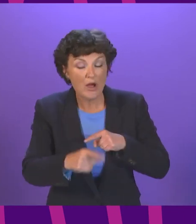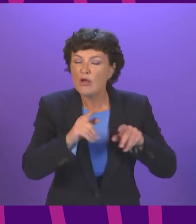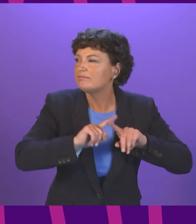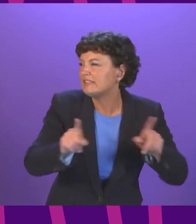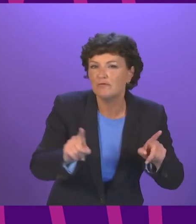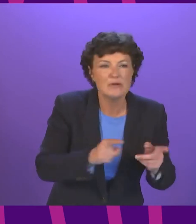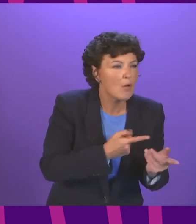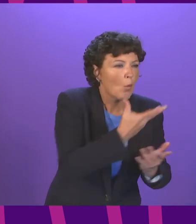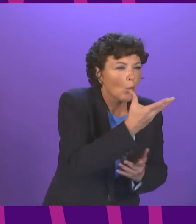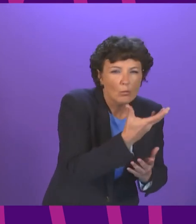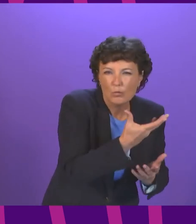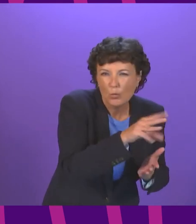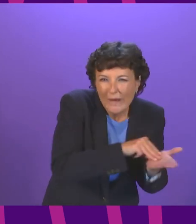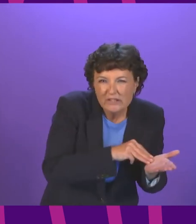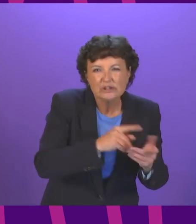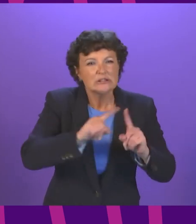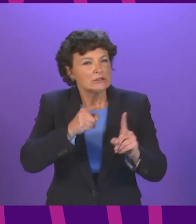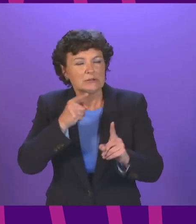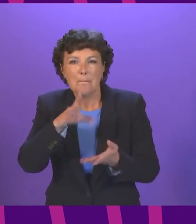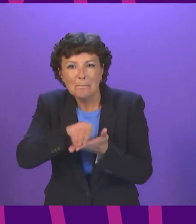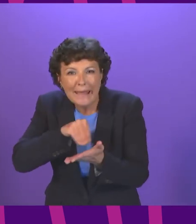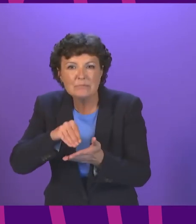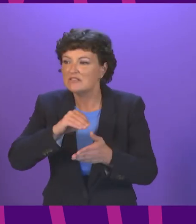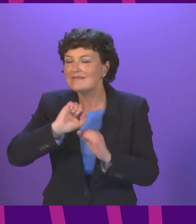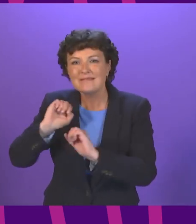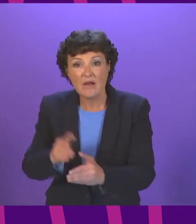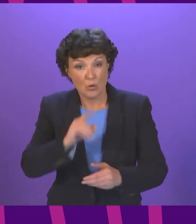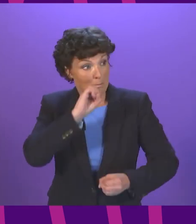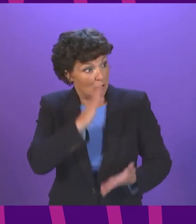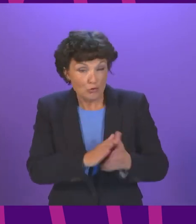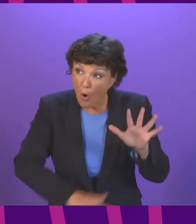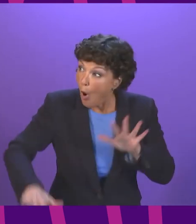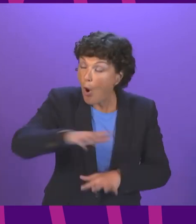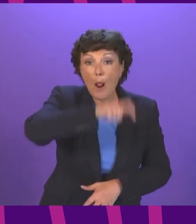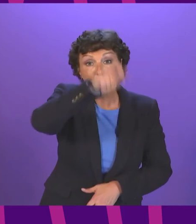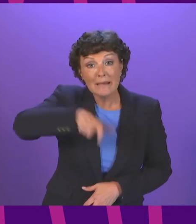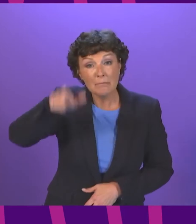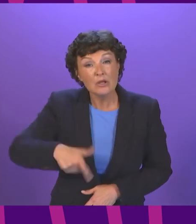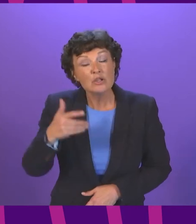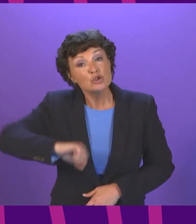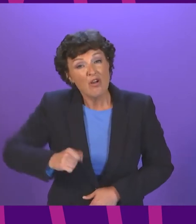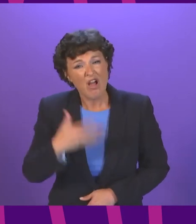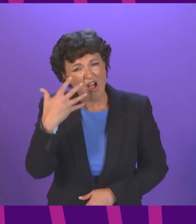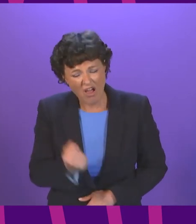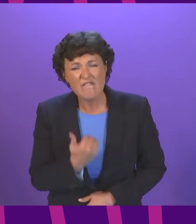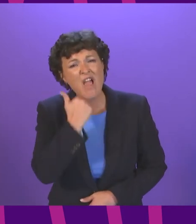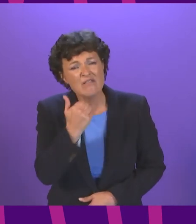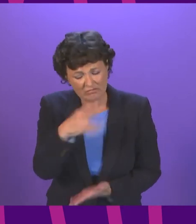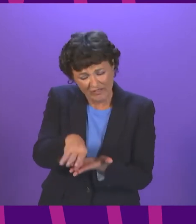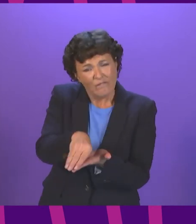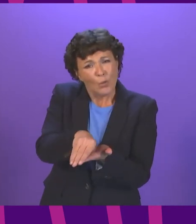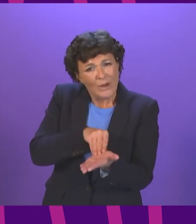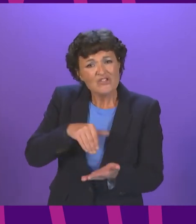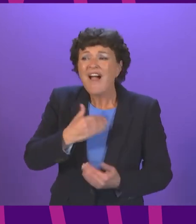earnings, targeted payments and services that everyone has a sufficient income to live with dignity A cross-party